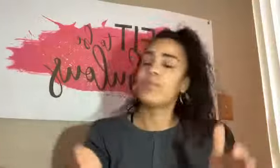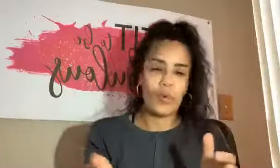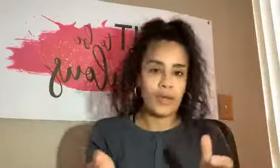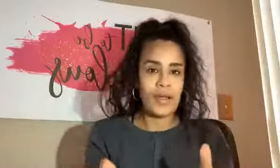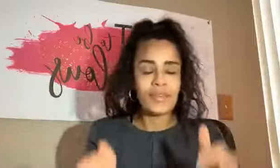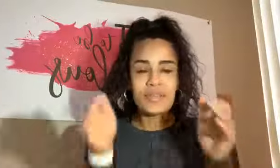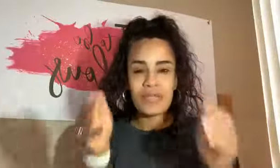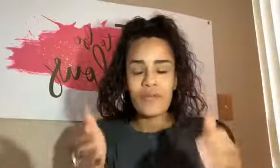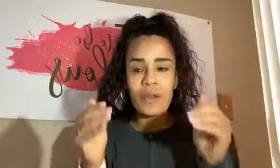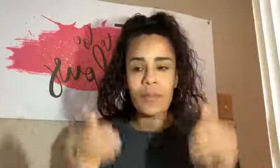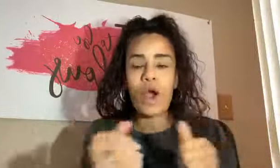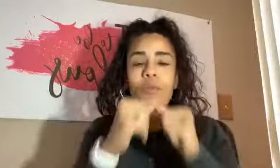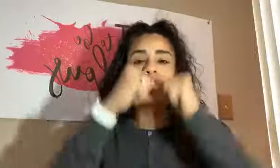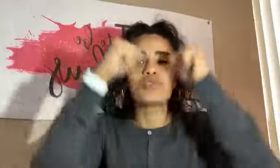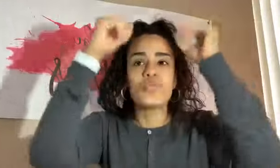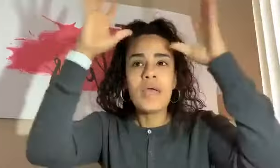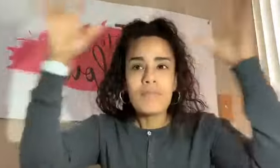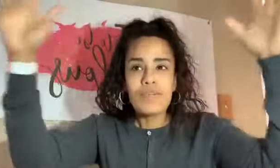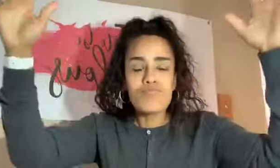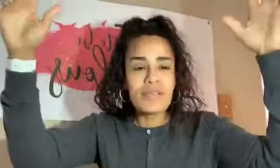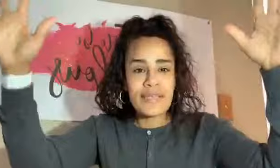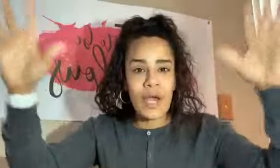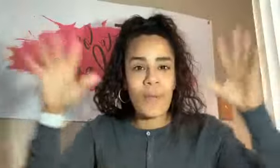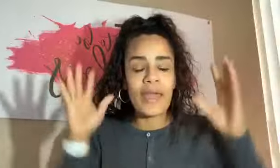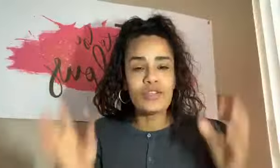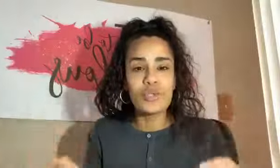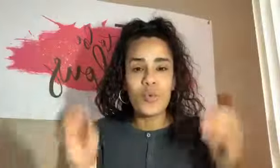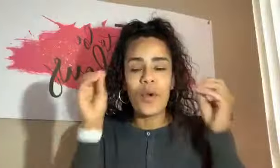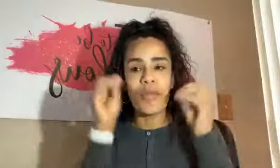point, this love and empowerment to be risen up and do what